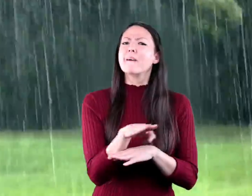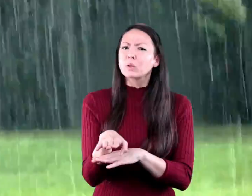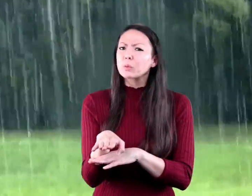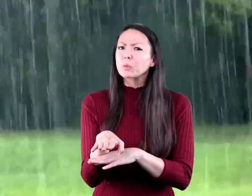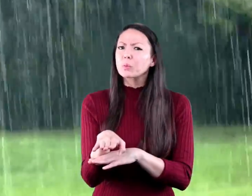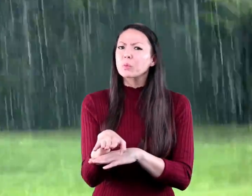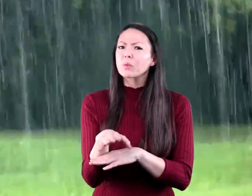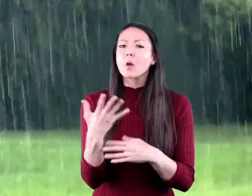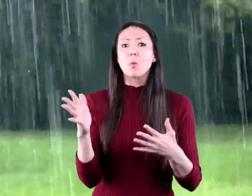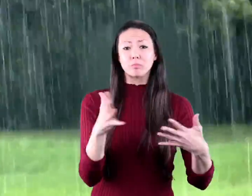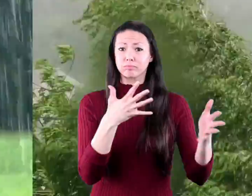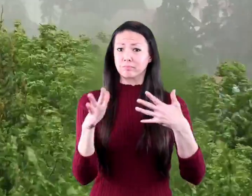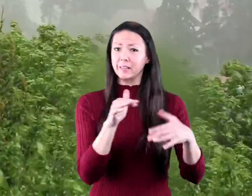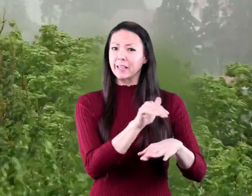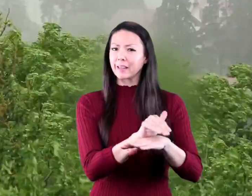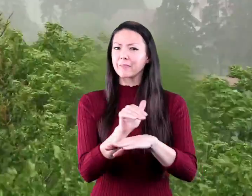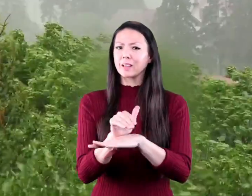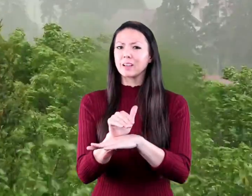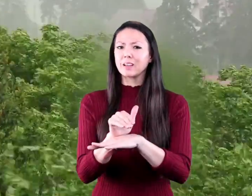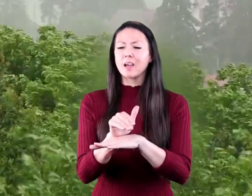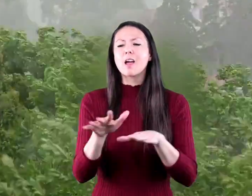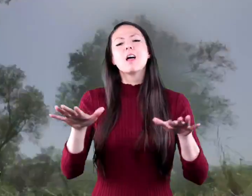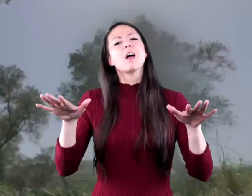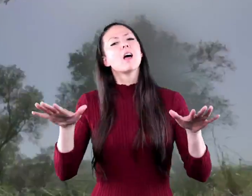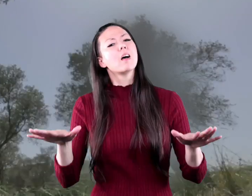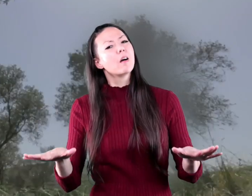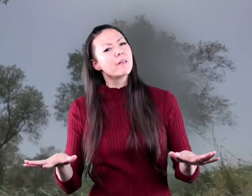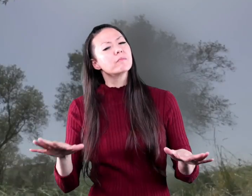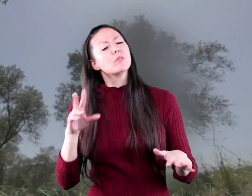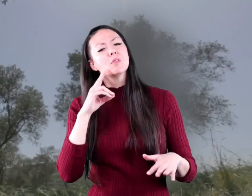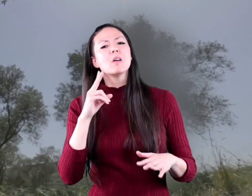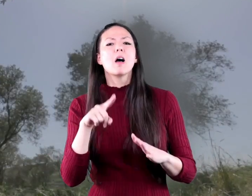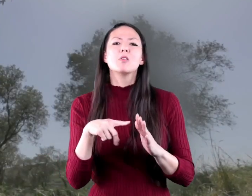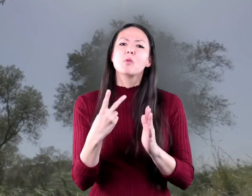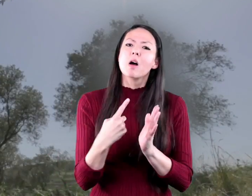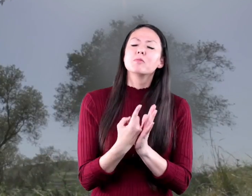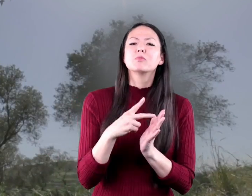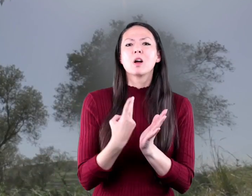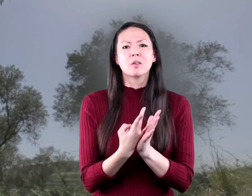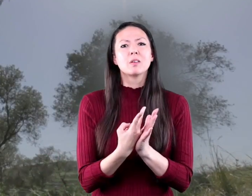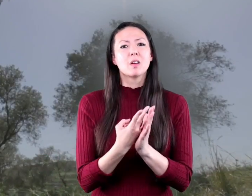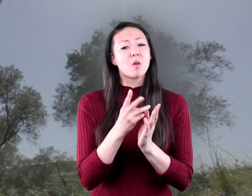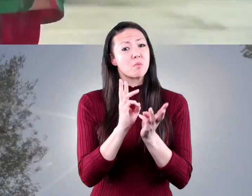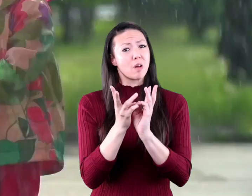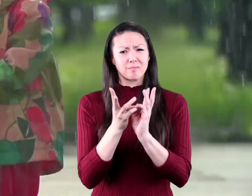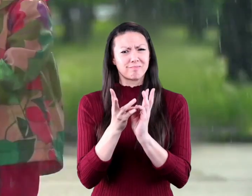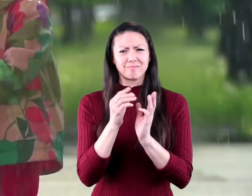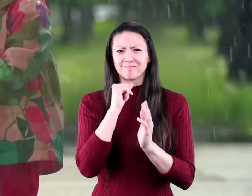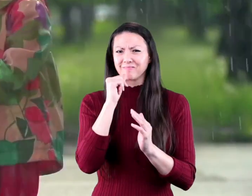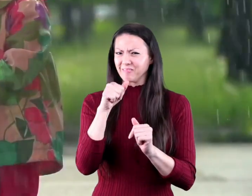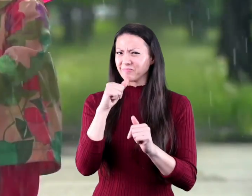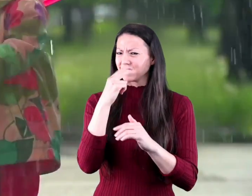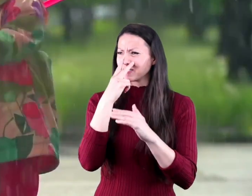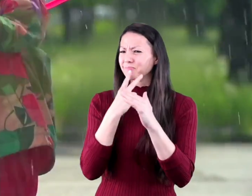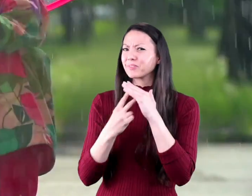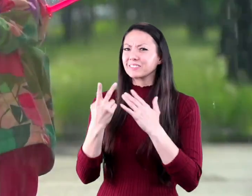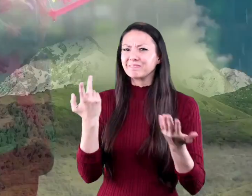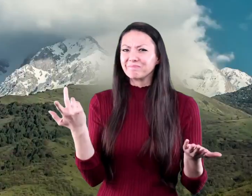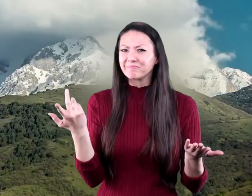afternoon or windy in the evening and calm a couple of hours later weather can be unpredictable but unlike